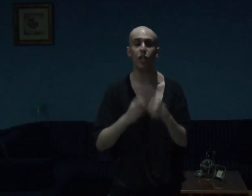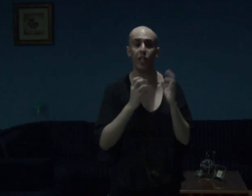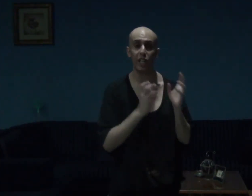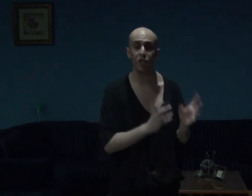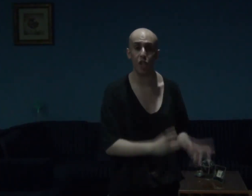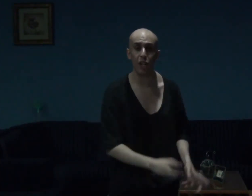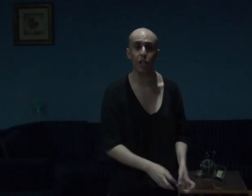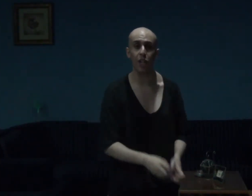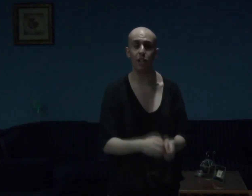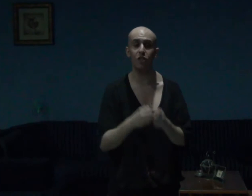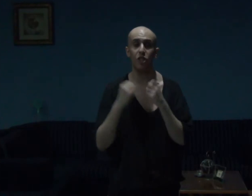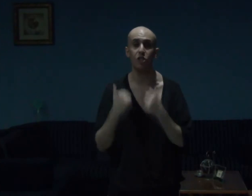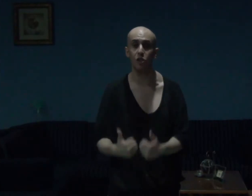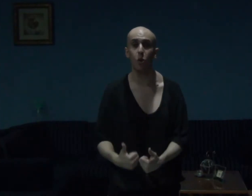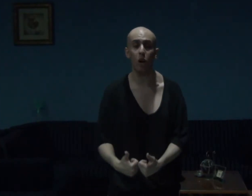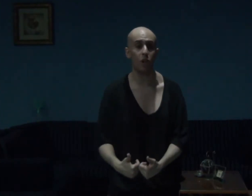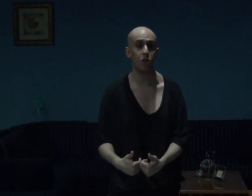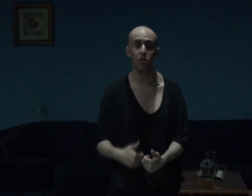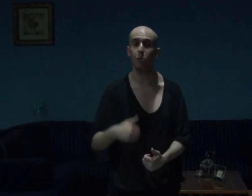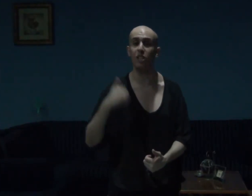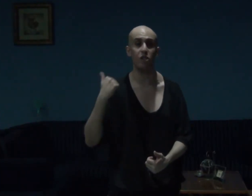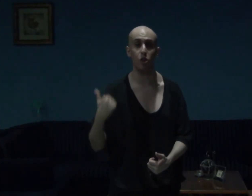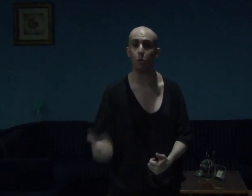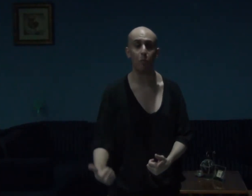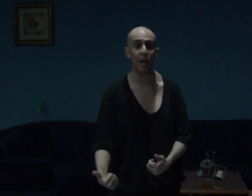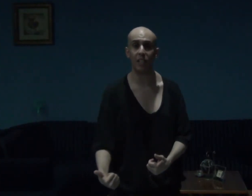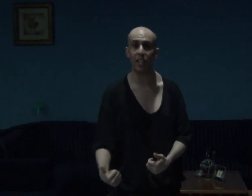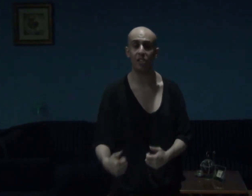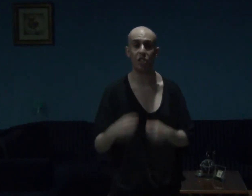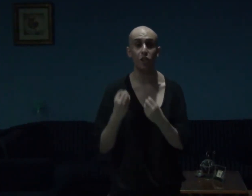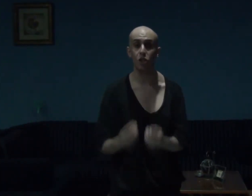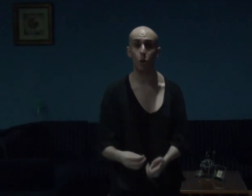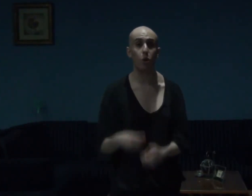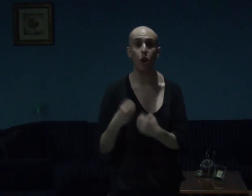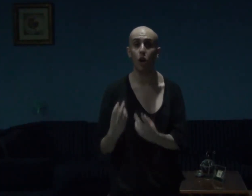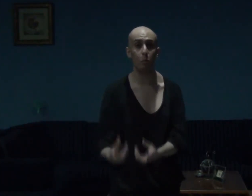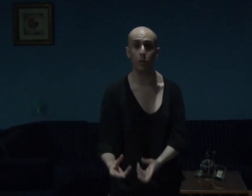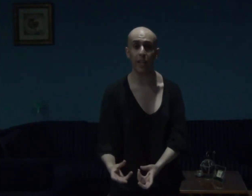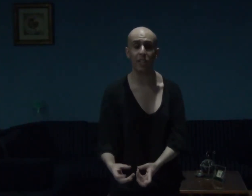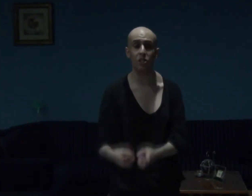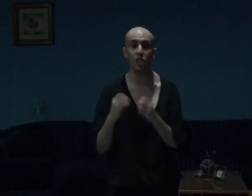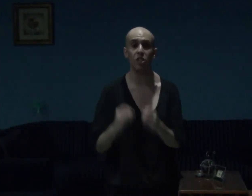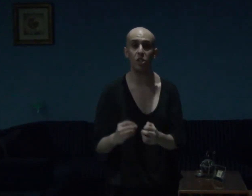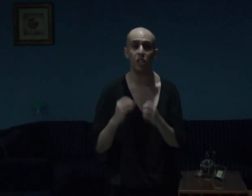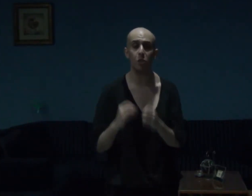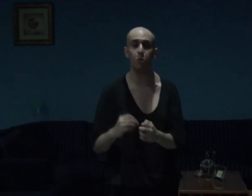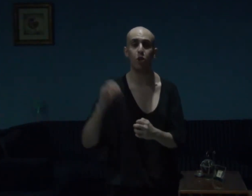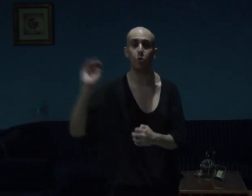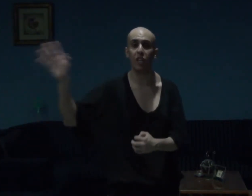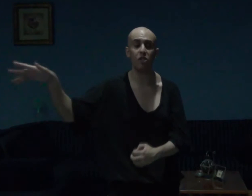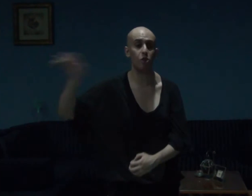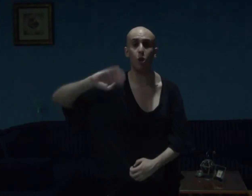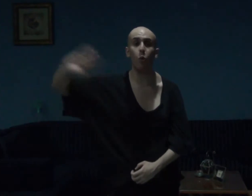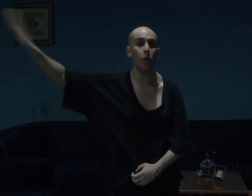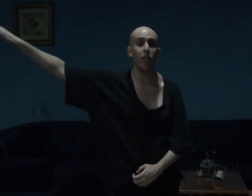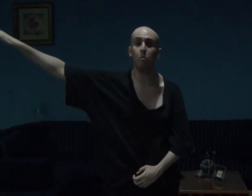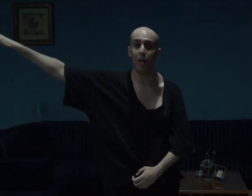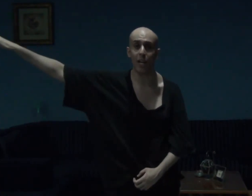guys and gals, is so awesome, and so badass, and so complex, and she is portrayed so well by,